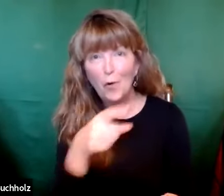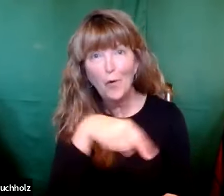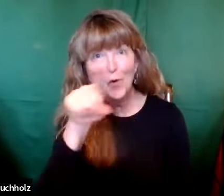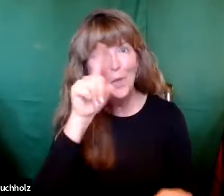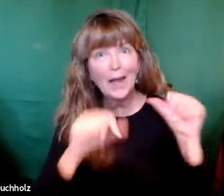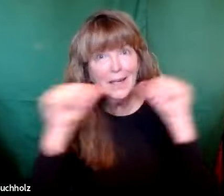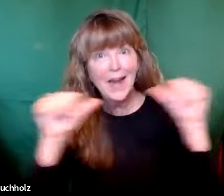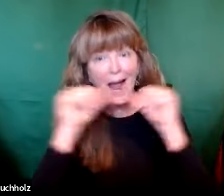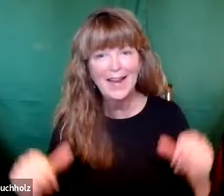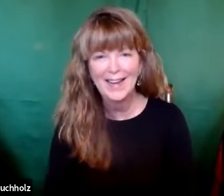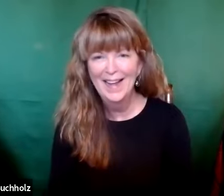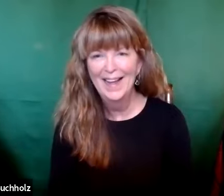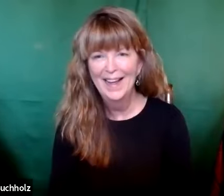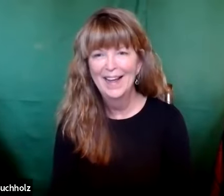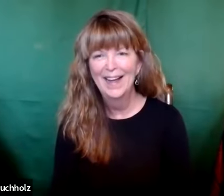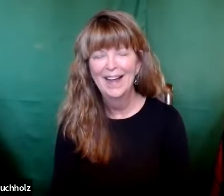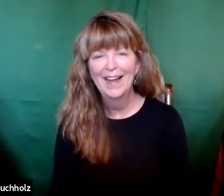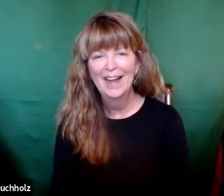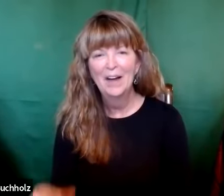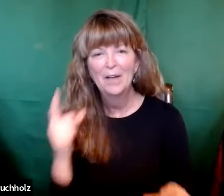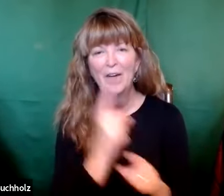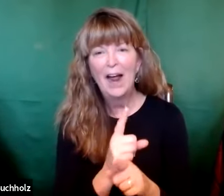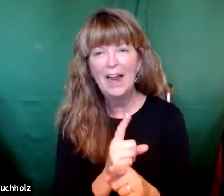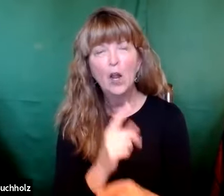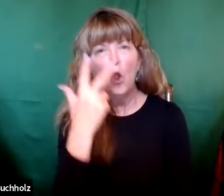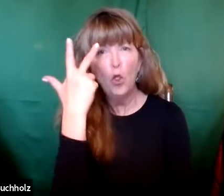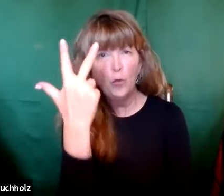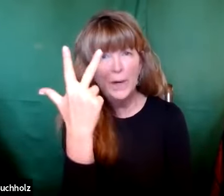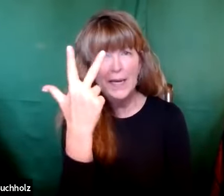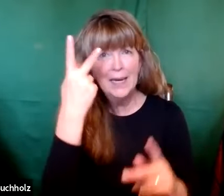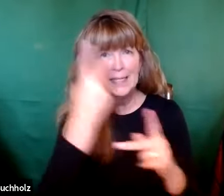they interrupt other men. And that is a fact. You can't deny that.